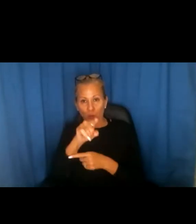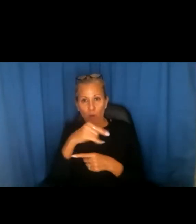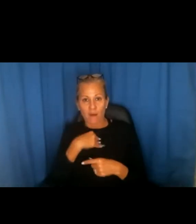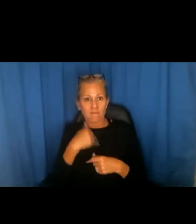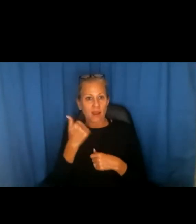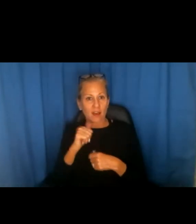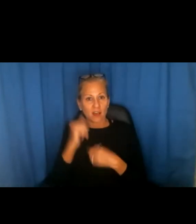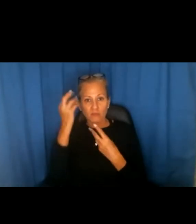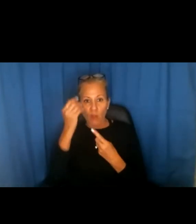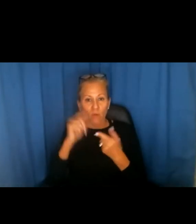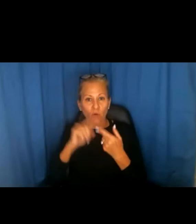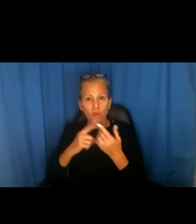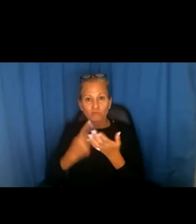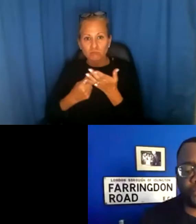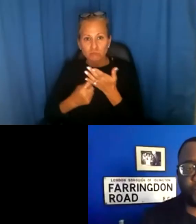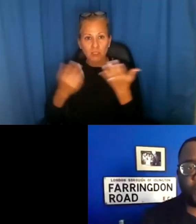thought about or talked about?